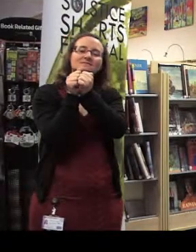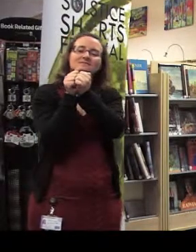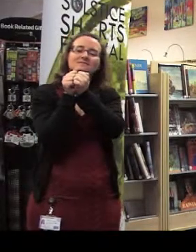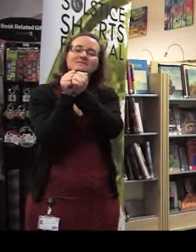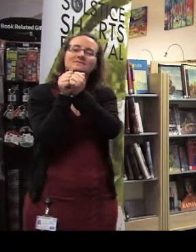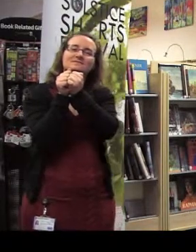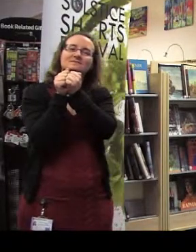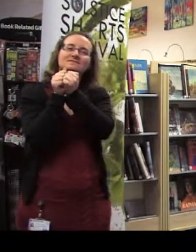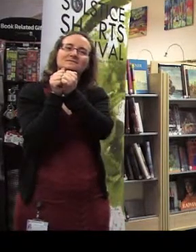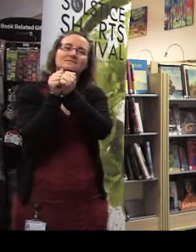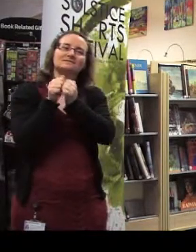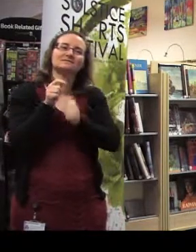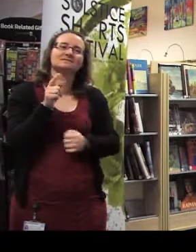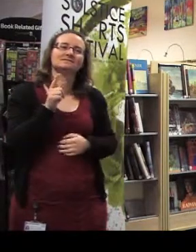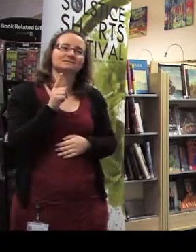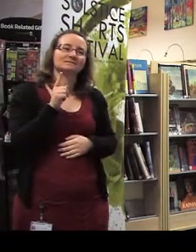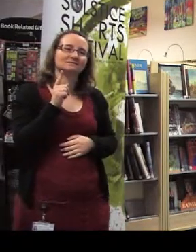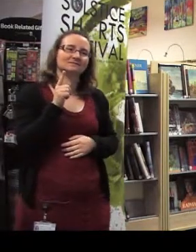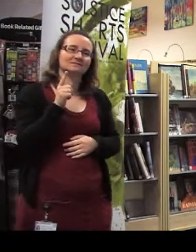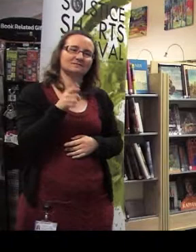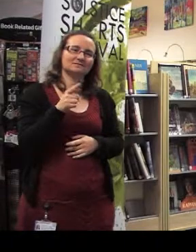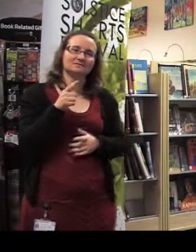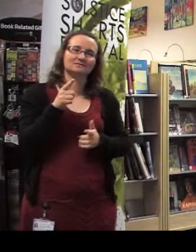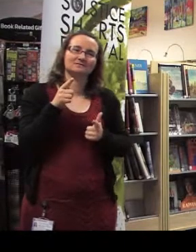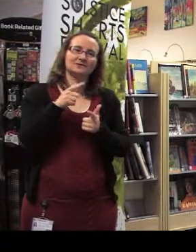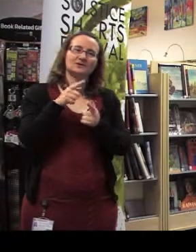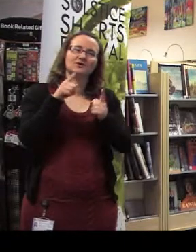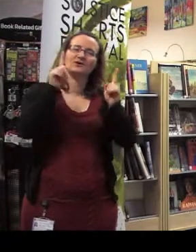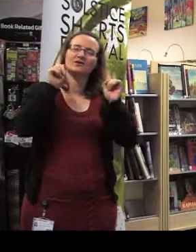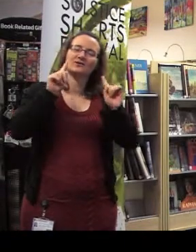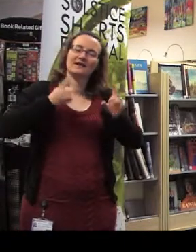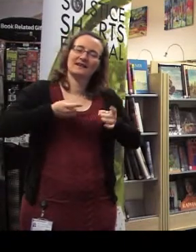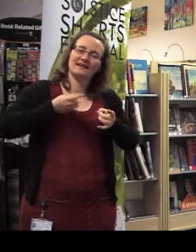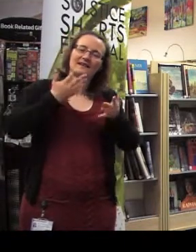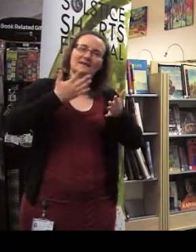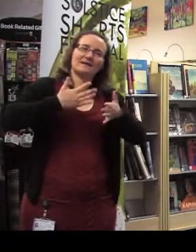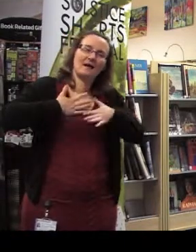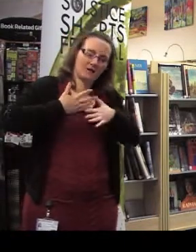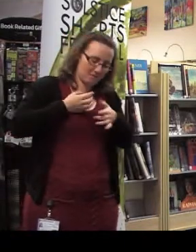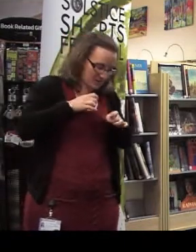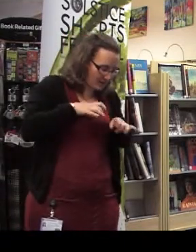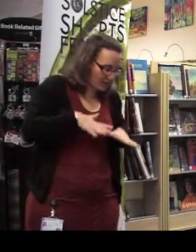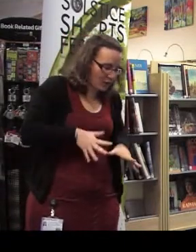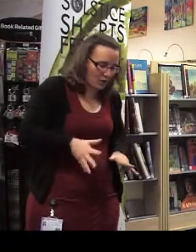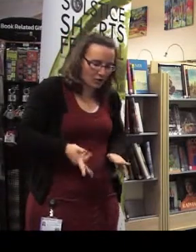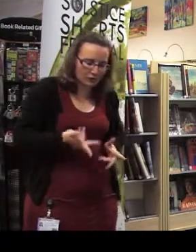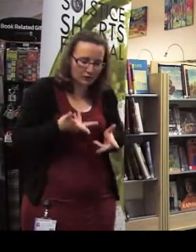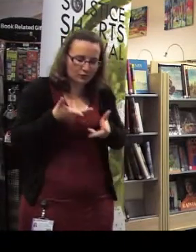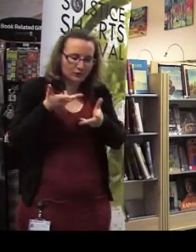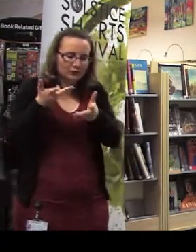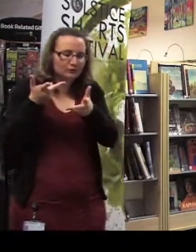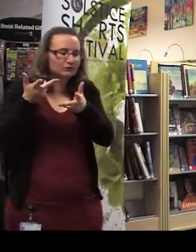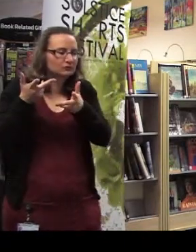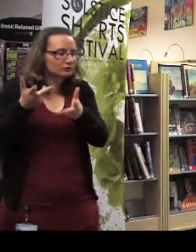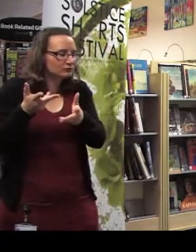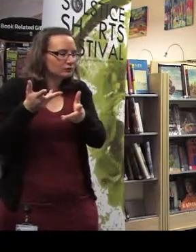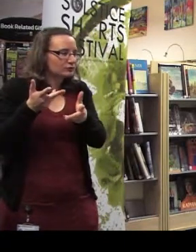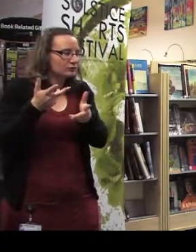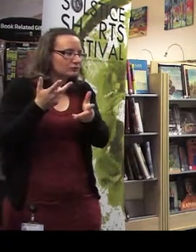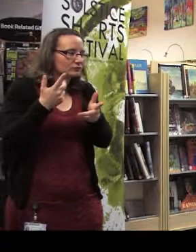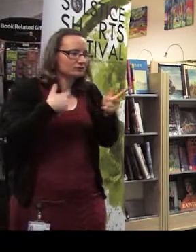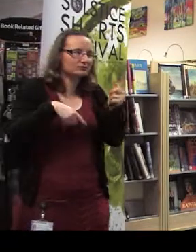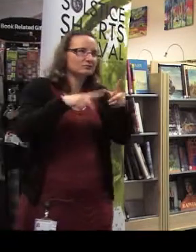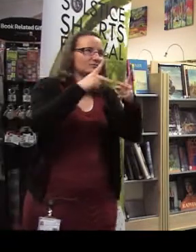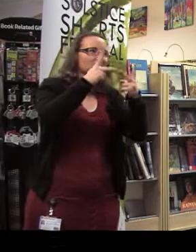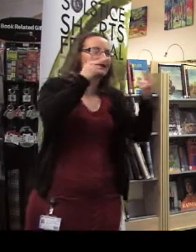to lay down laws, and rebels like to break them,